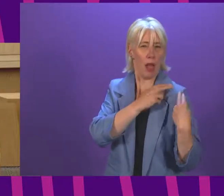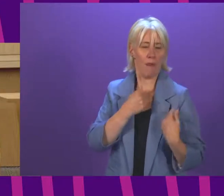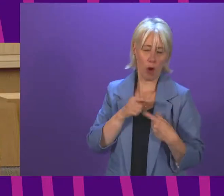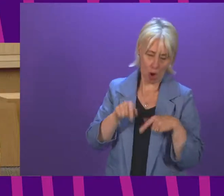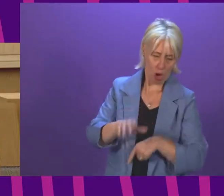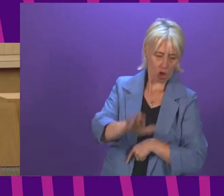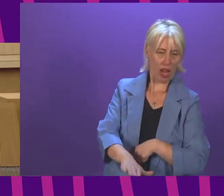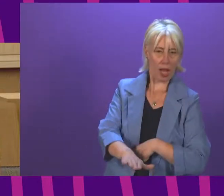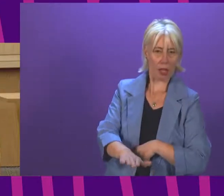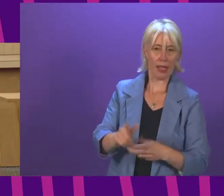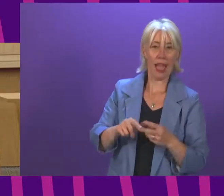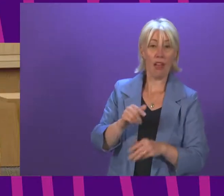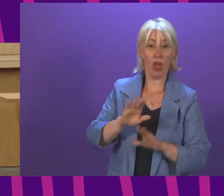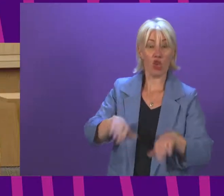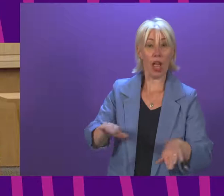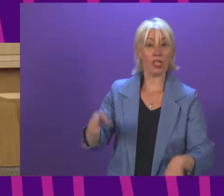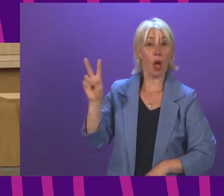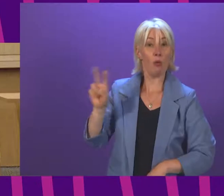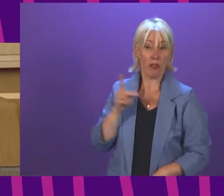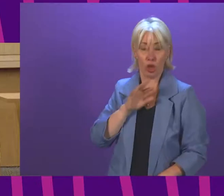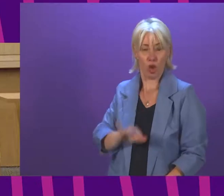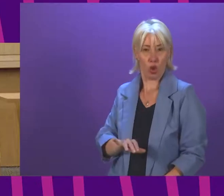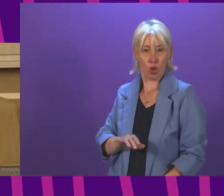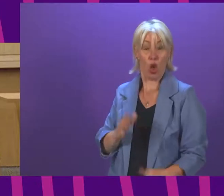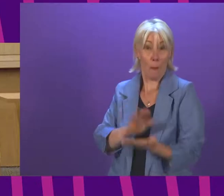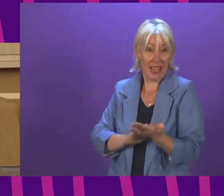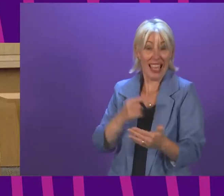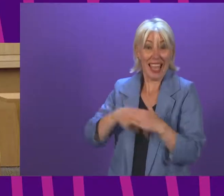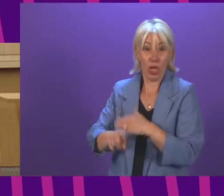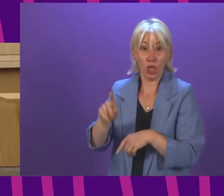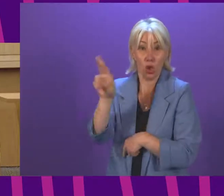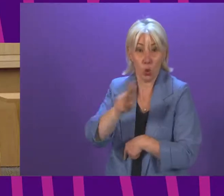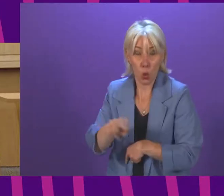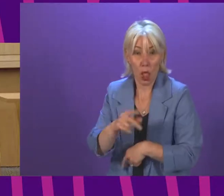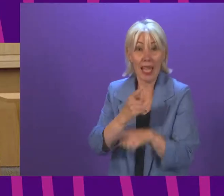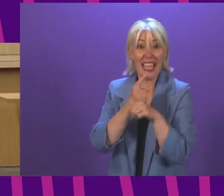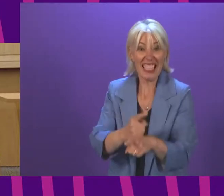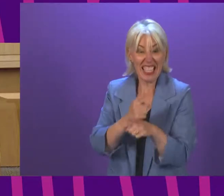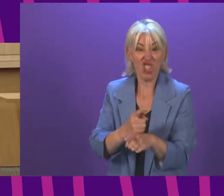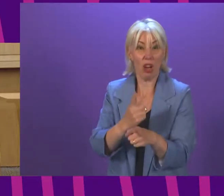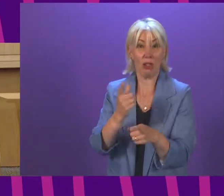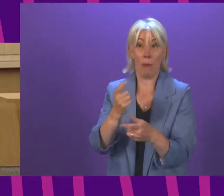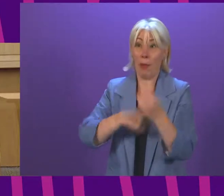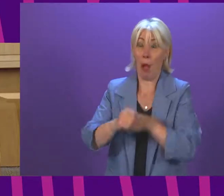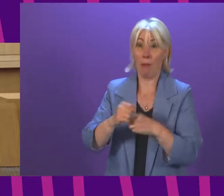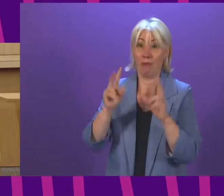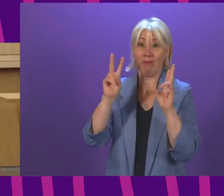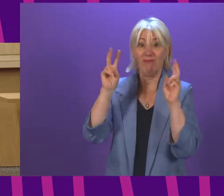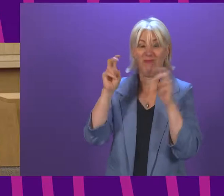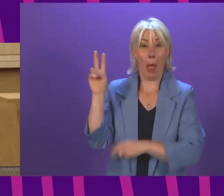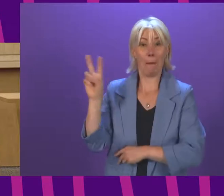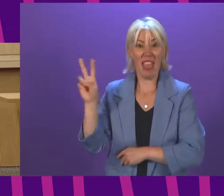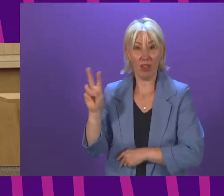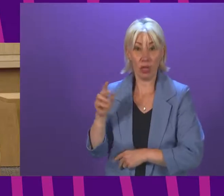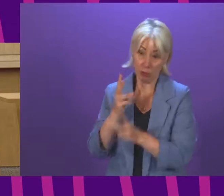child's parents are absent. In other words, while children are in school, teachers are legally in local parentis. So can I